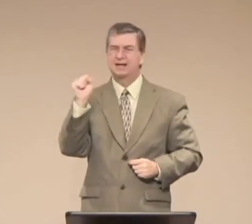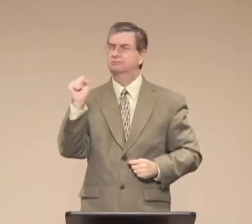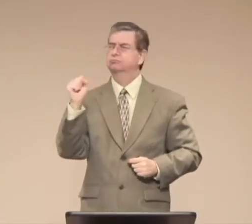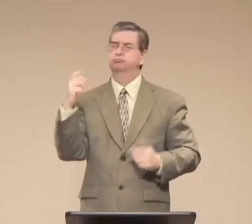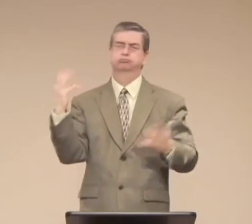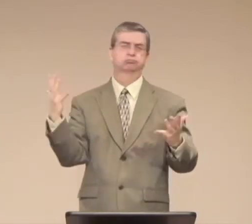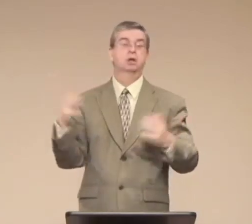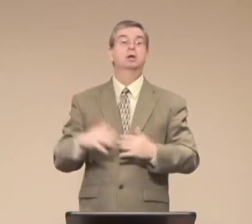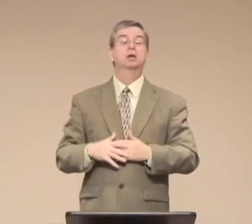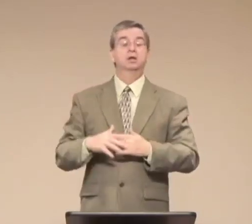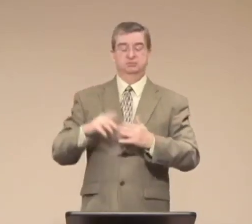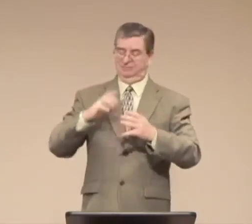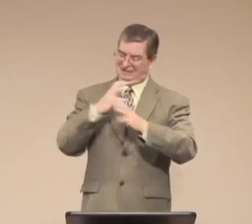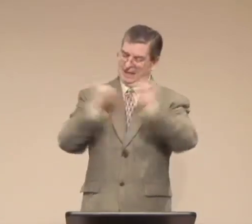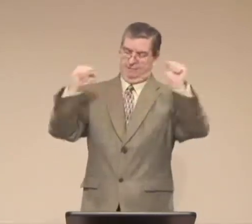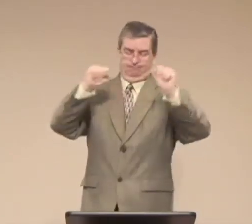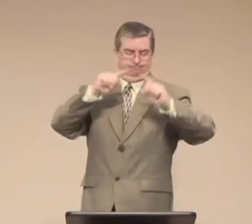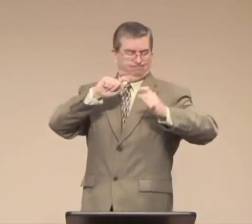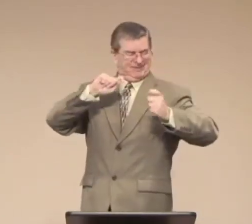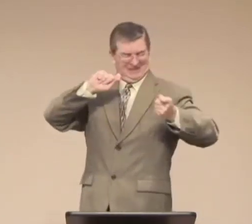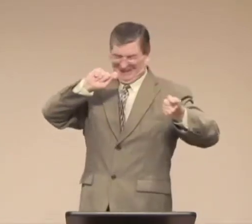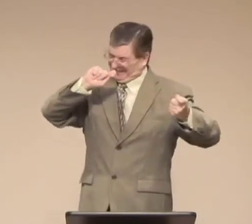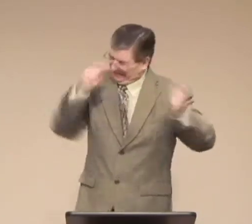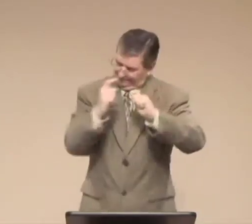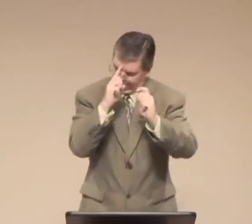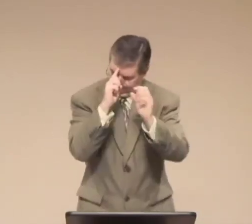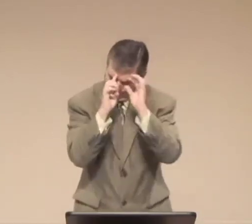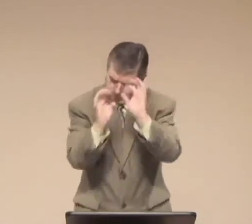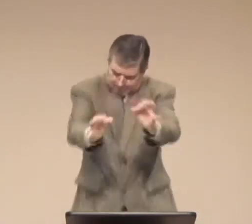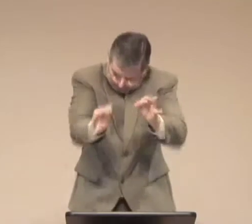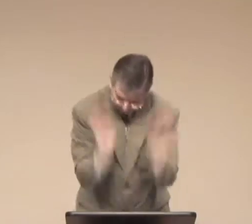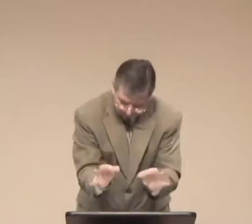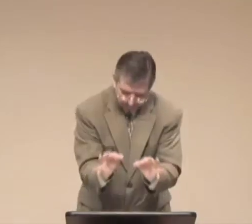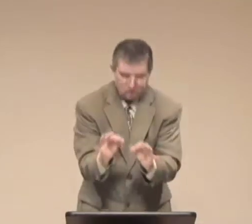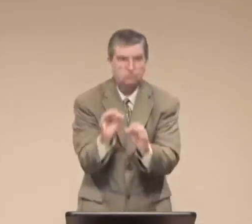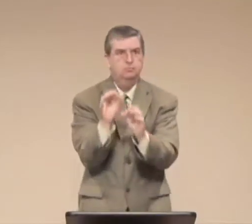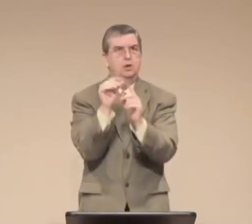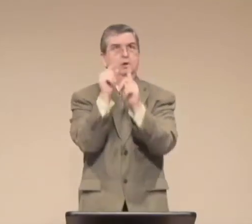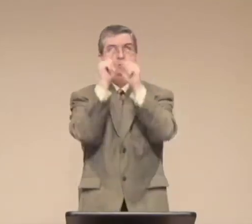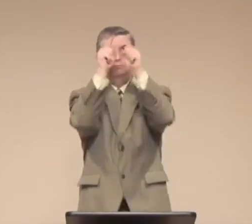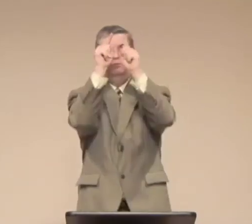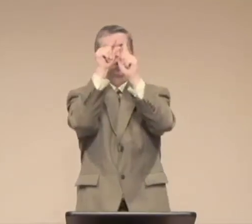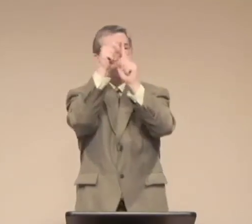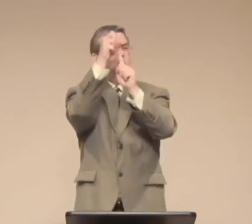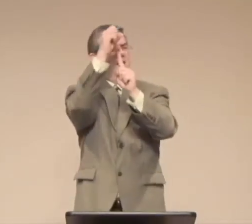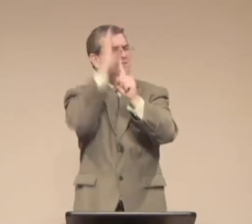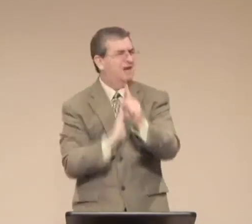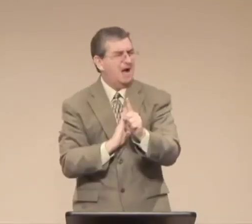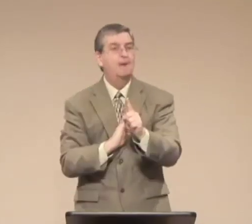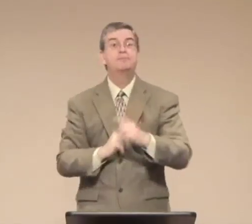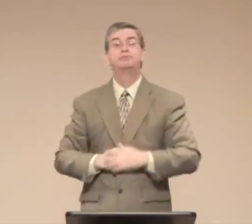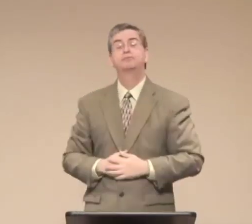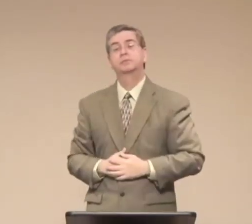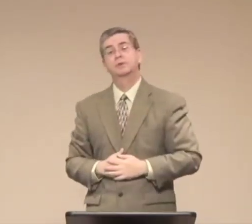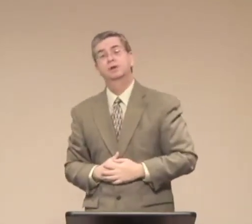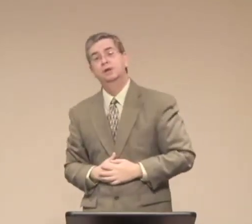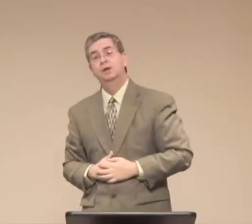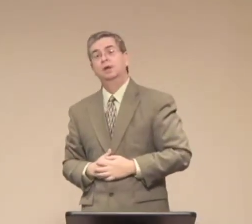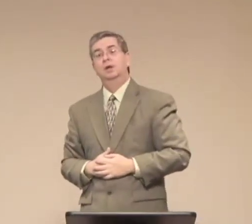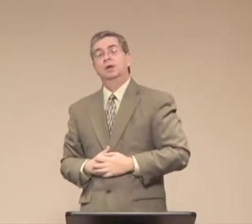And he even was homeless for a time. But after he received the Lord as a Savior at the age of 13